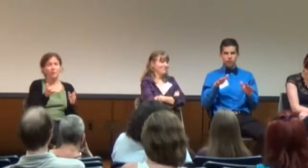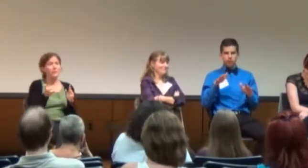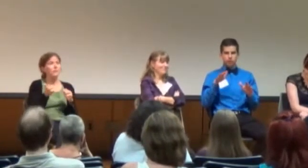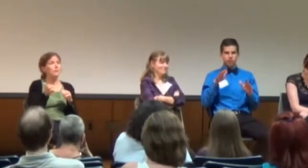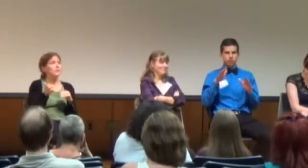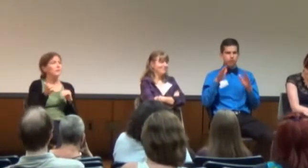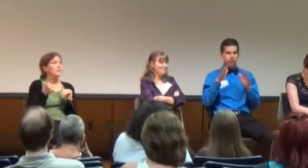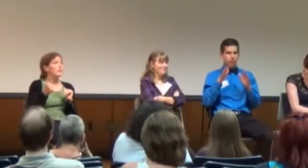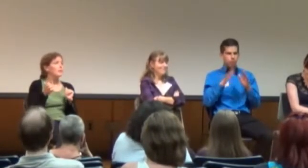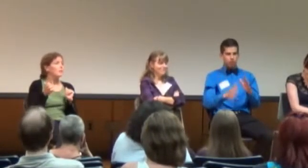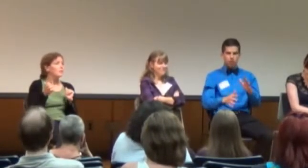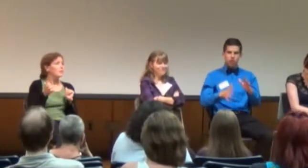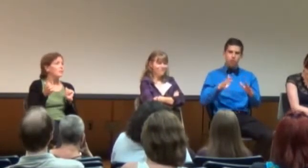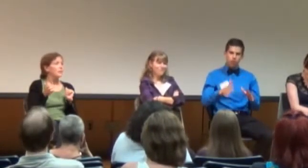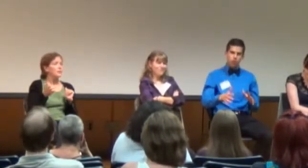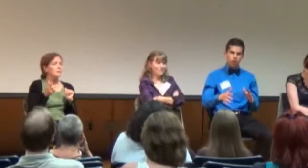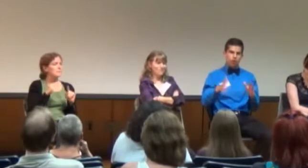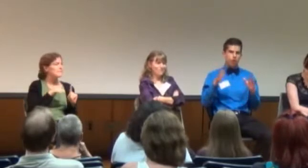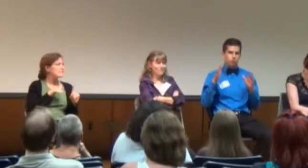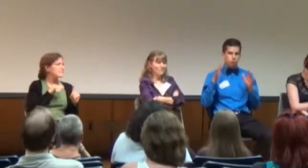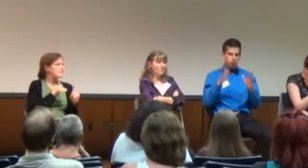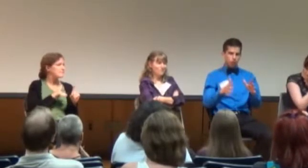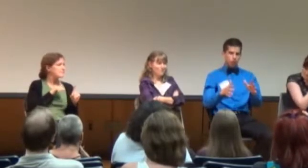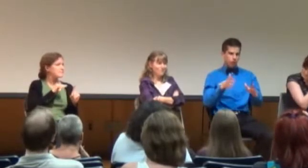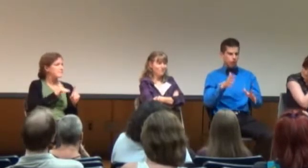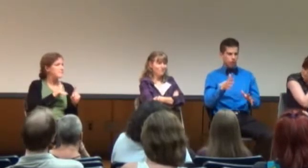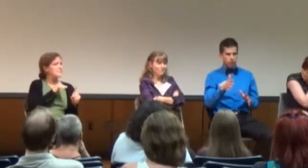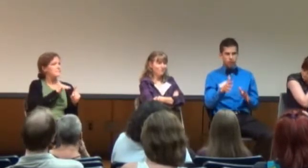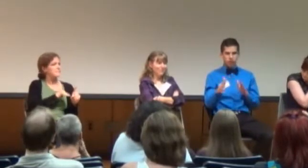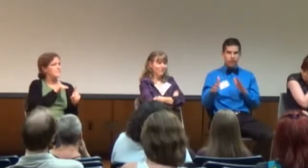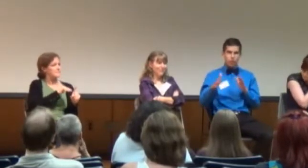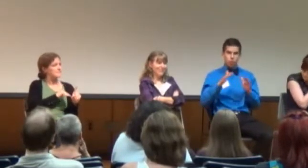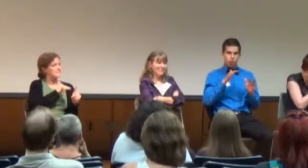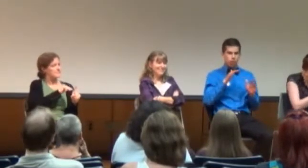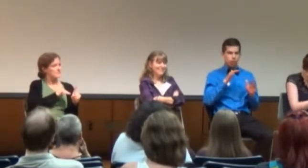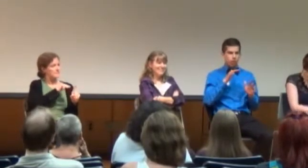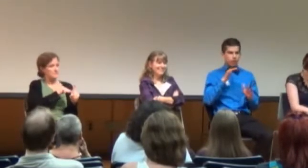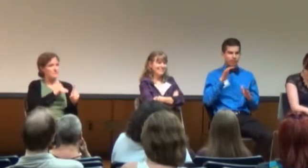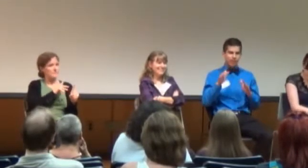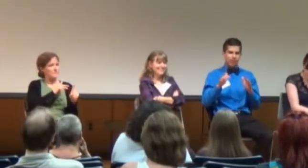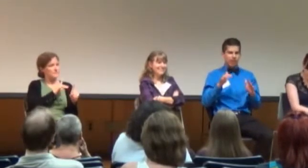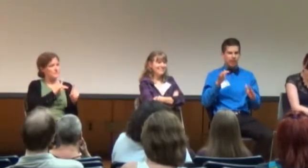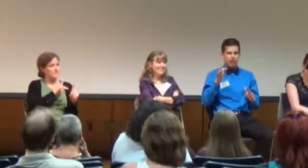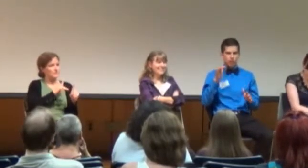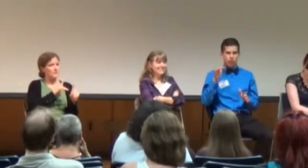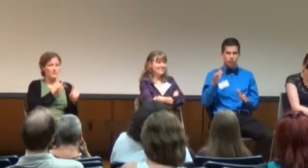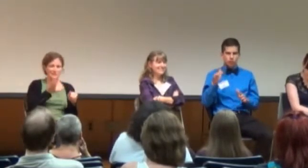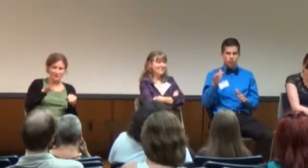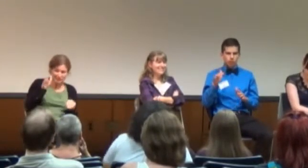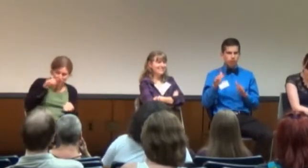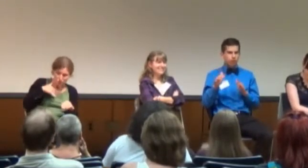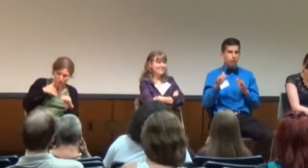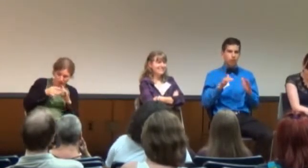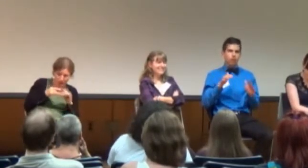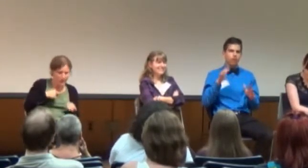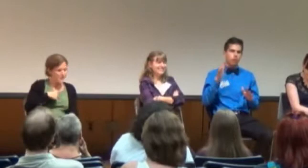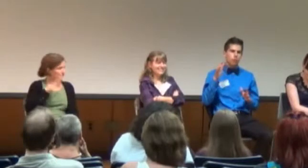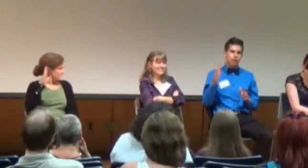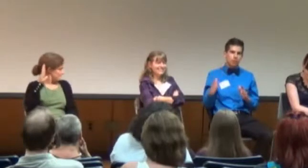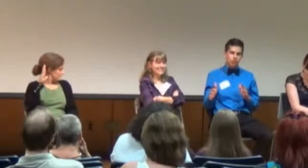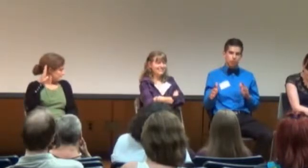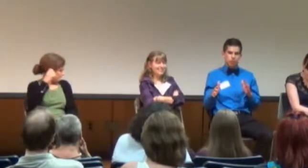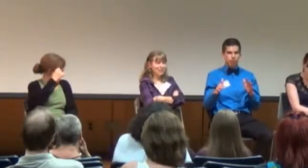persistent about their cause. They really want their cause to exceed, but they won't listen to any other argument. For